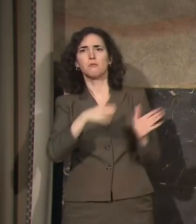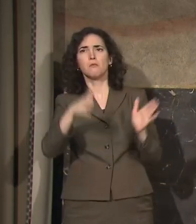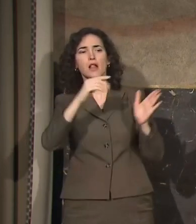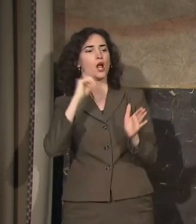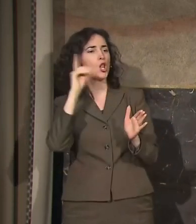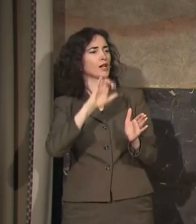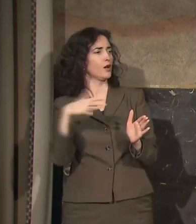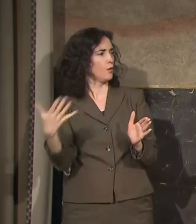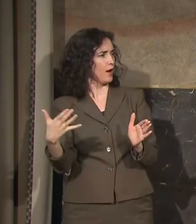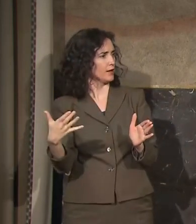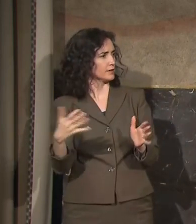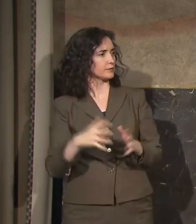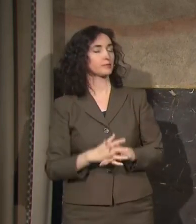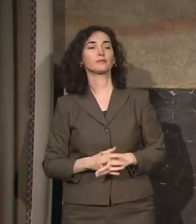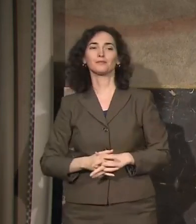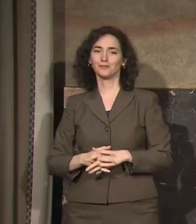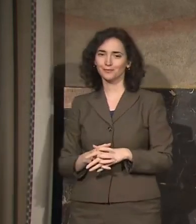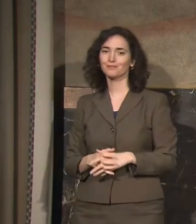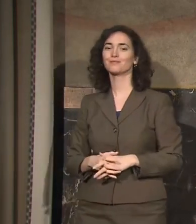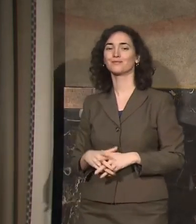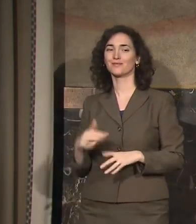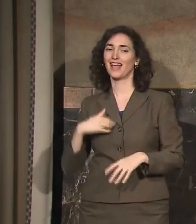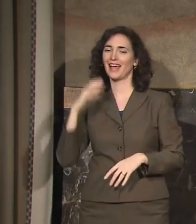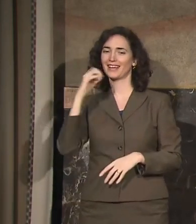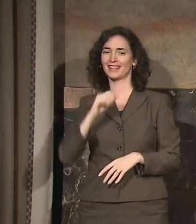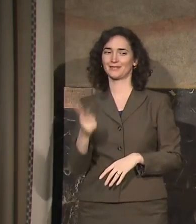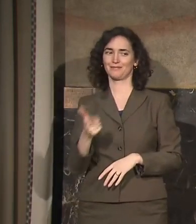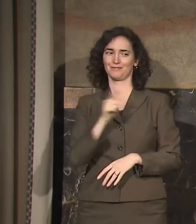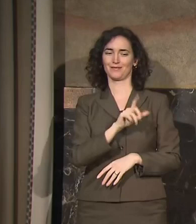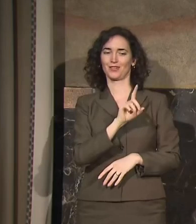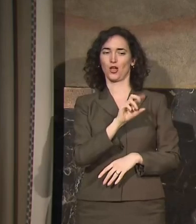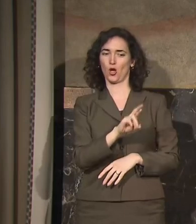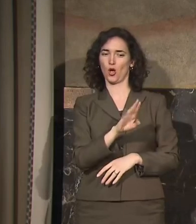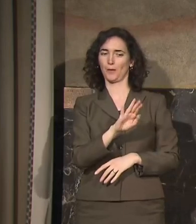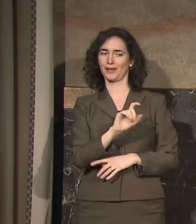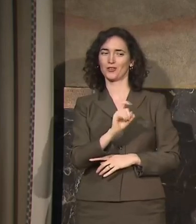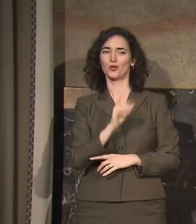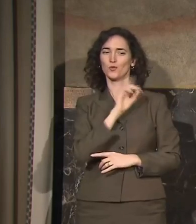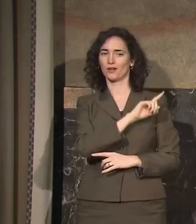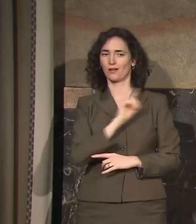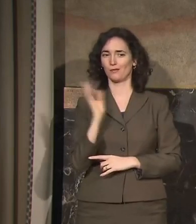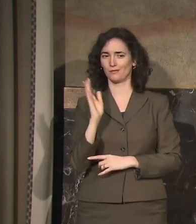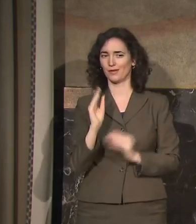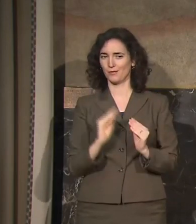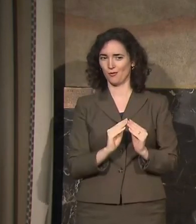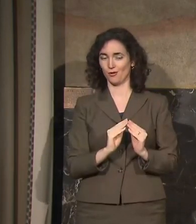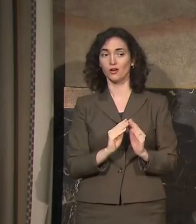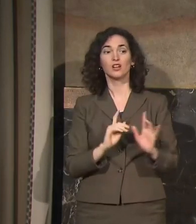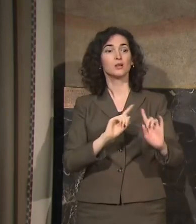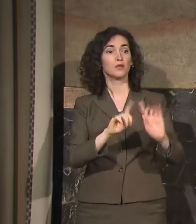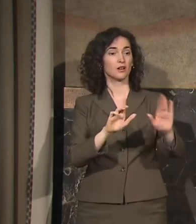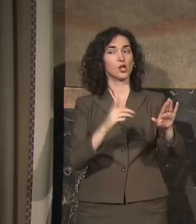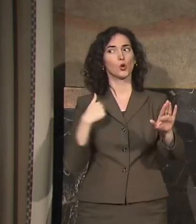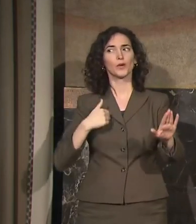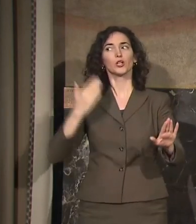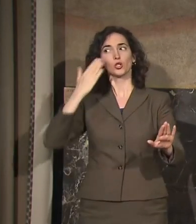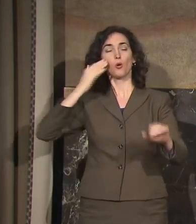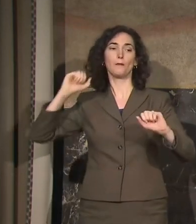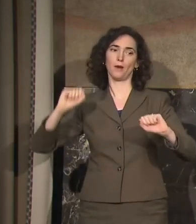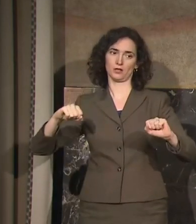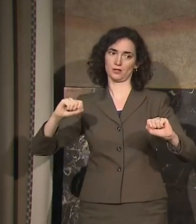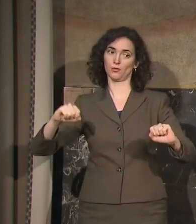I guess I'm going to let Dr. B, you come up here. I can tell you that we are aware that it's a possibility.